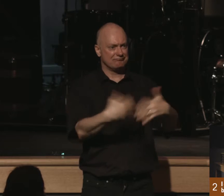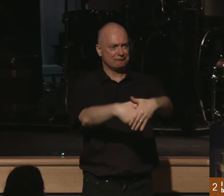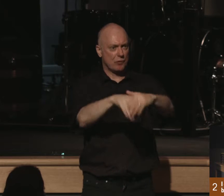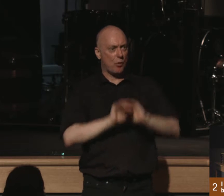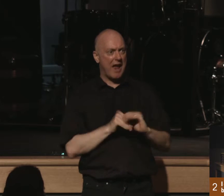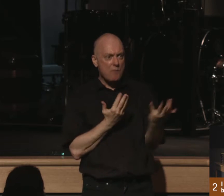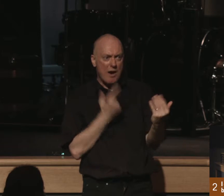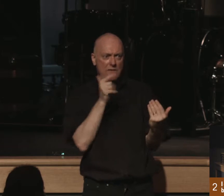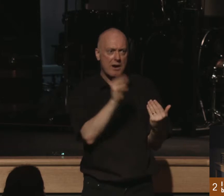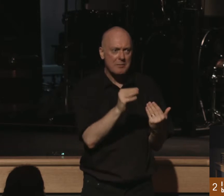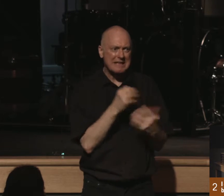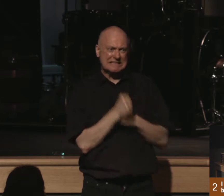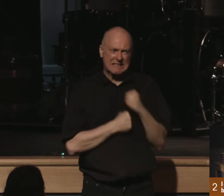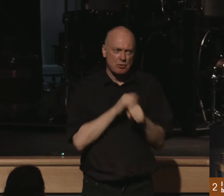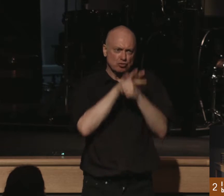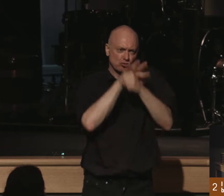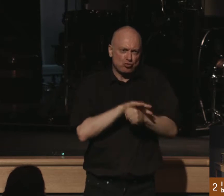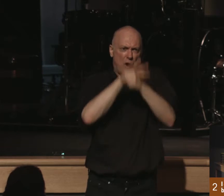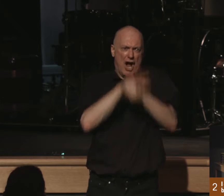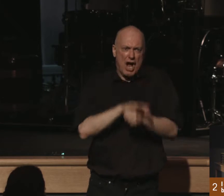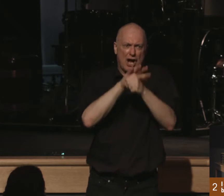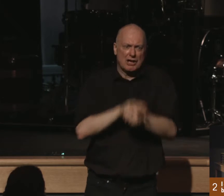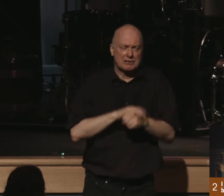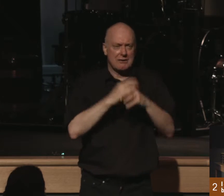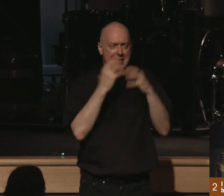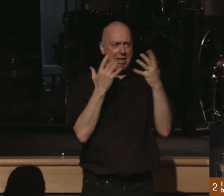of me. I suffered distress and anguish.